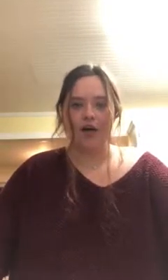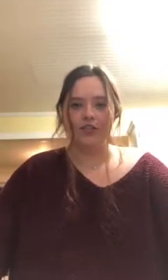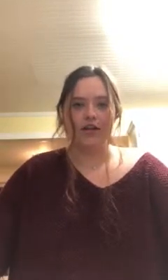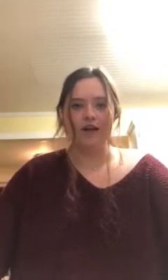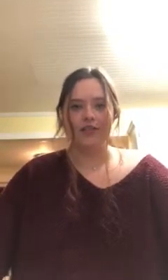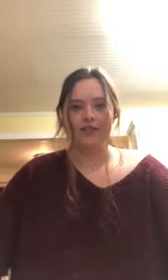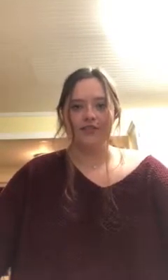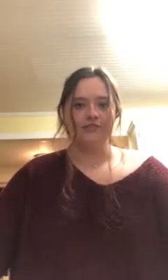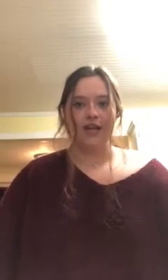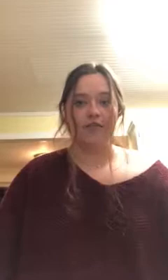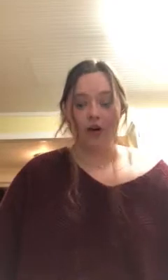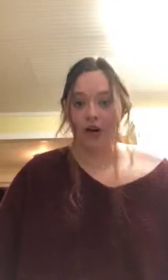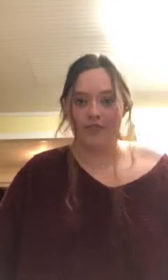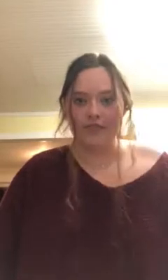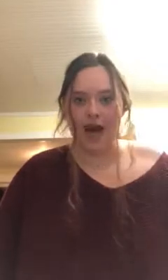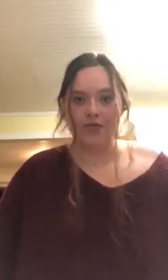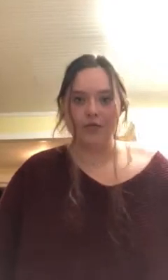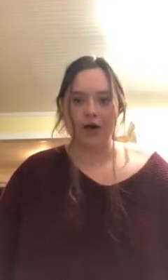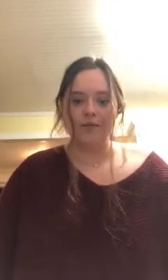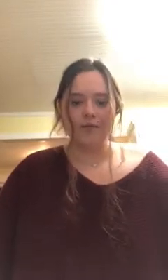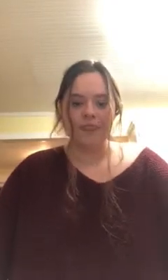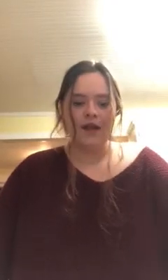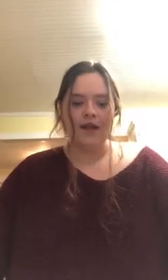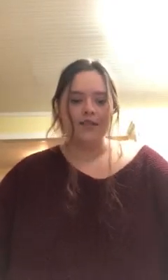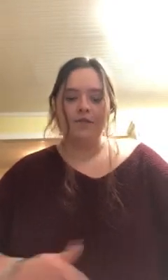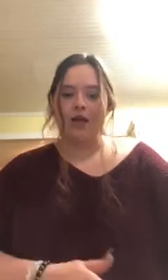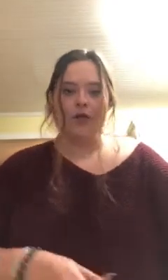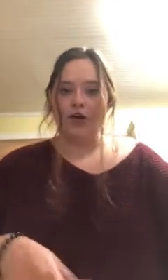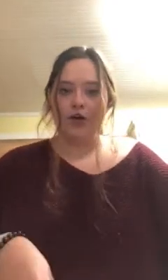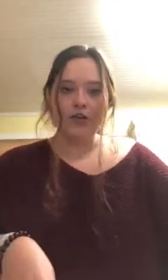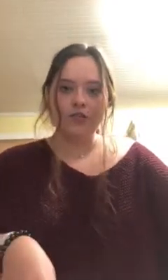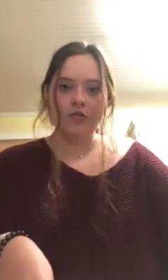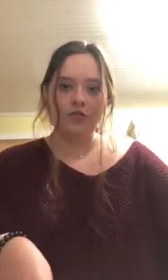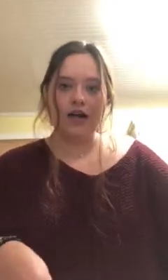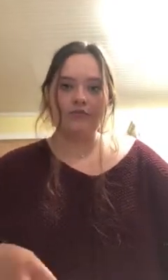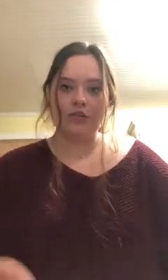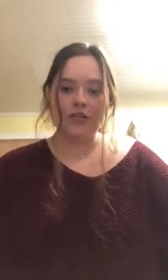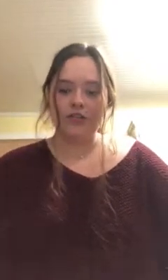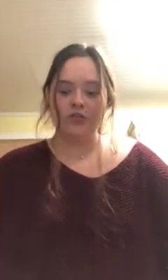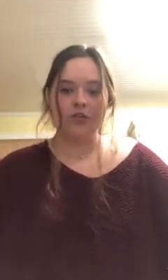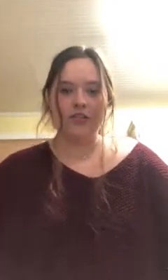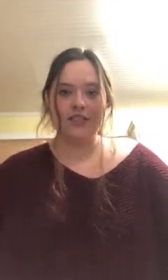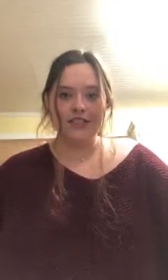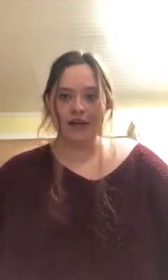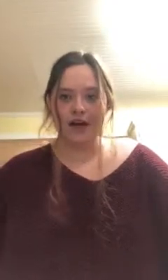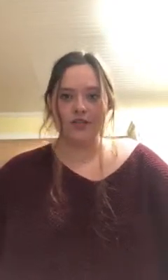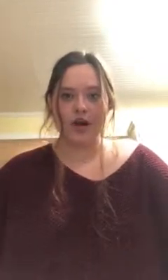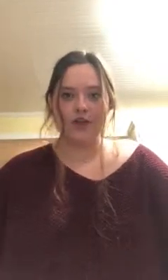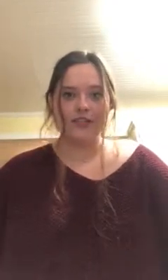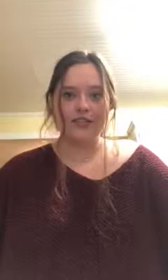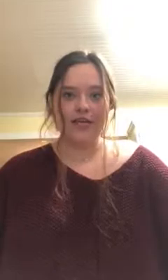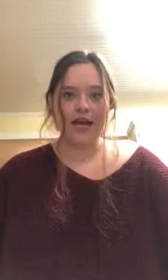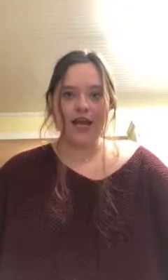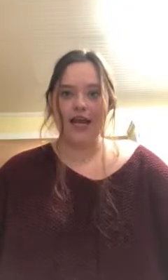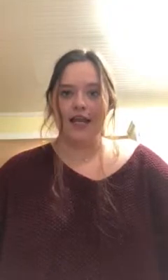college and I've had this and I've heard of this happening where somebody will go to nursing school and after nursing school they're $60,000 in debt and